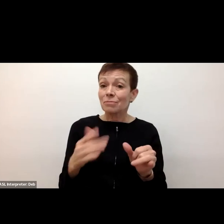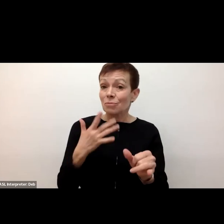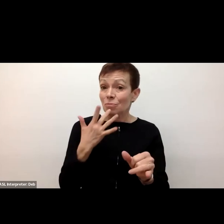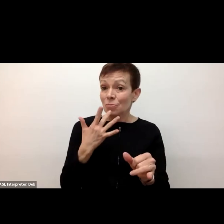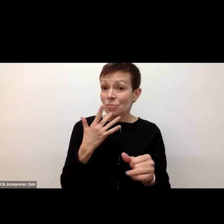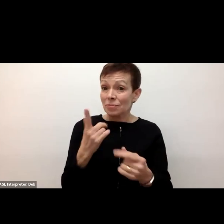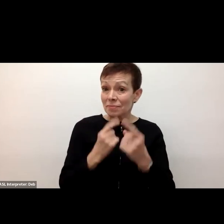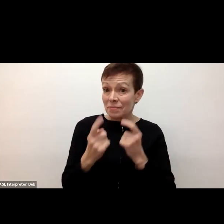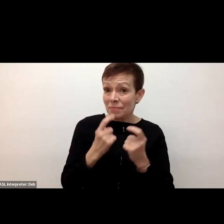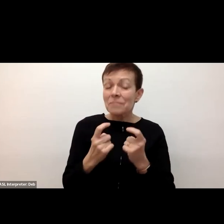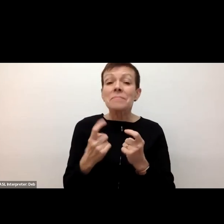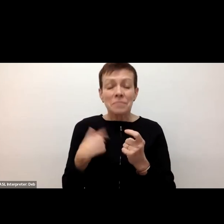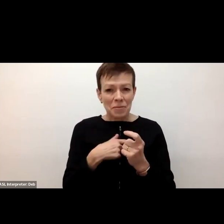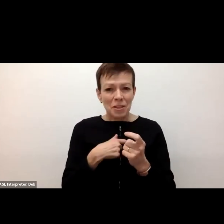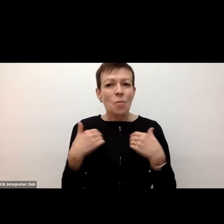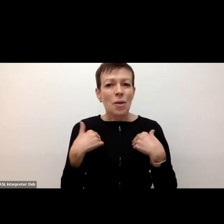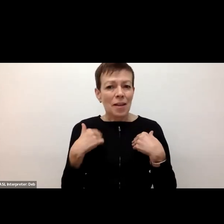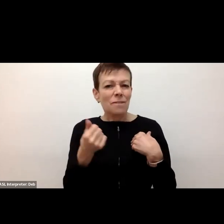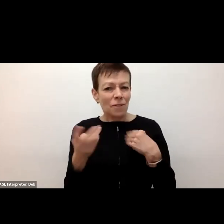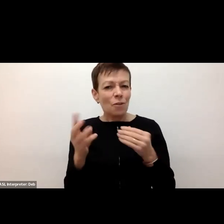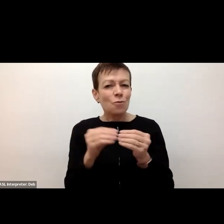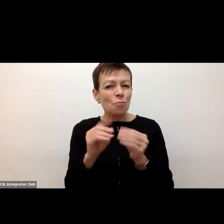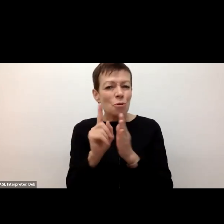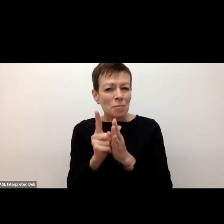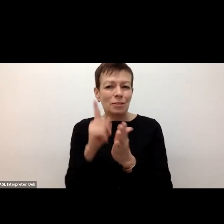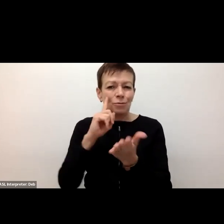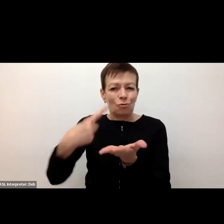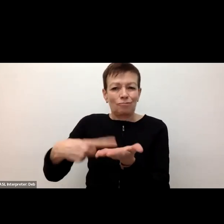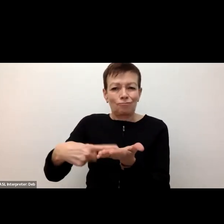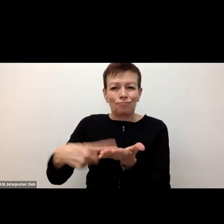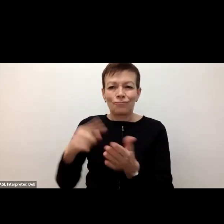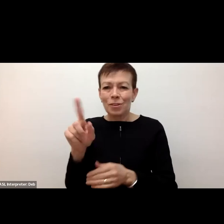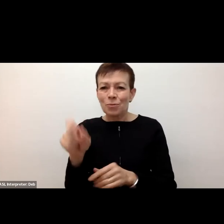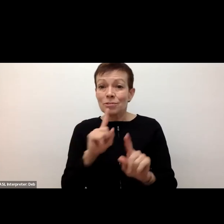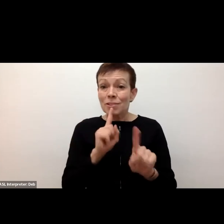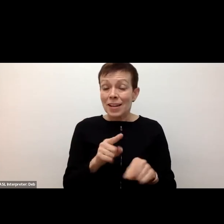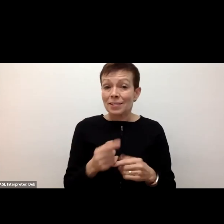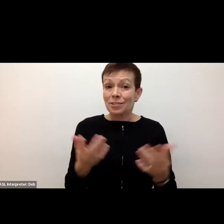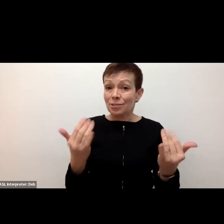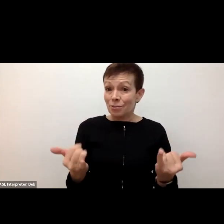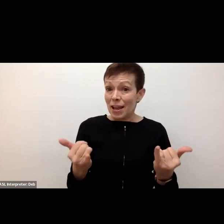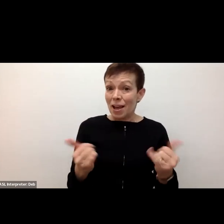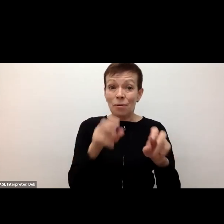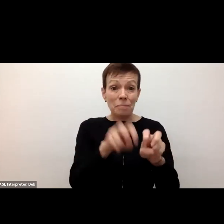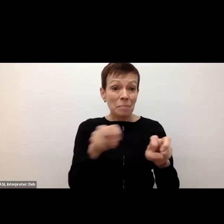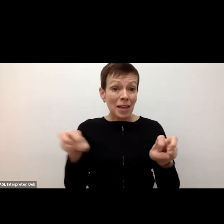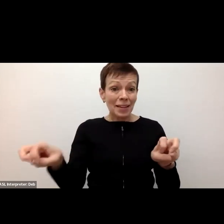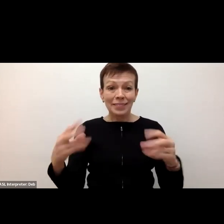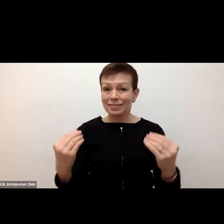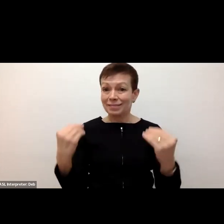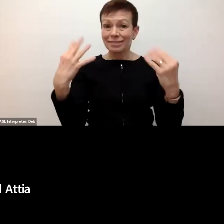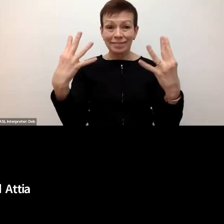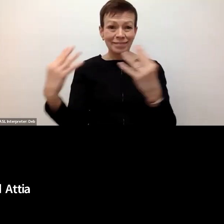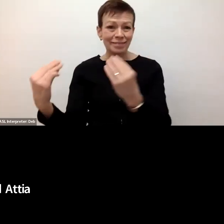we are allocating a few more minutes to do that. I invite now all panelists to turn on their videos